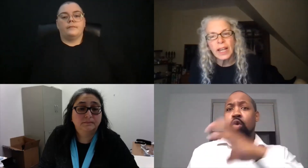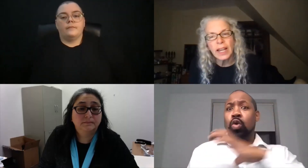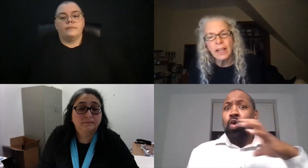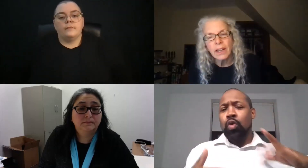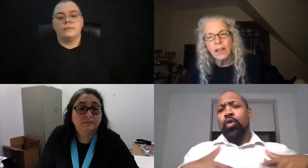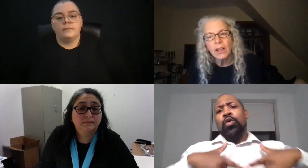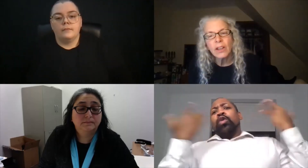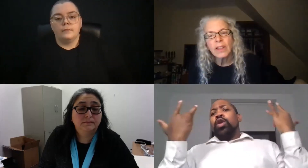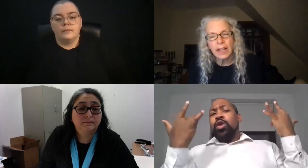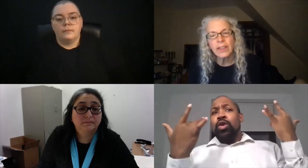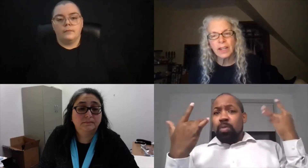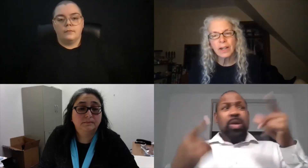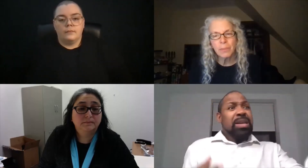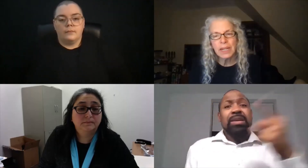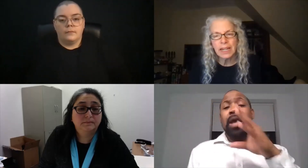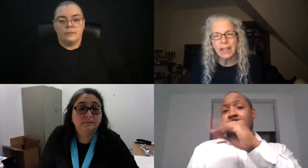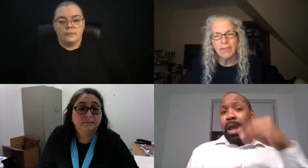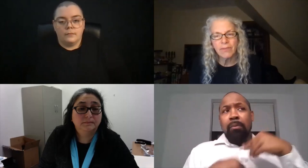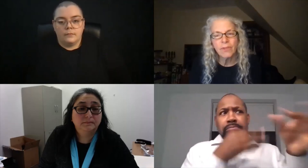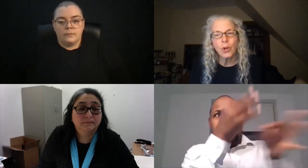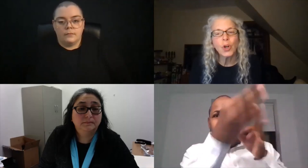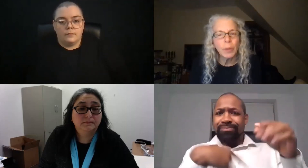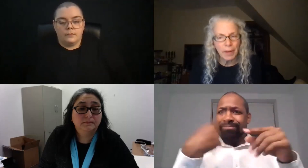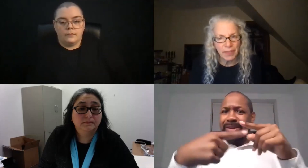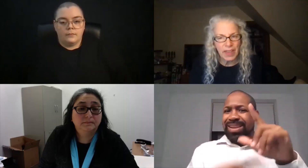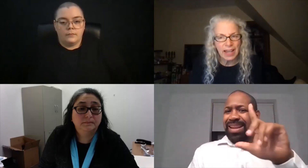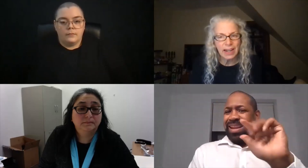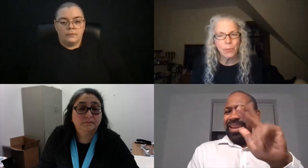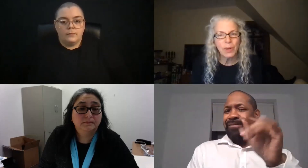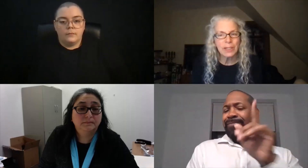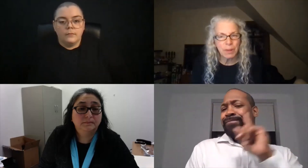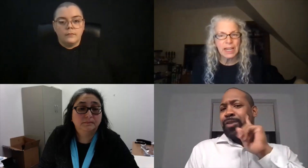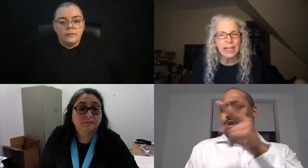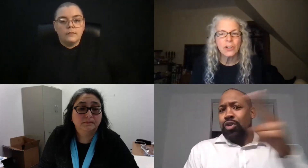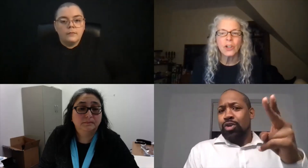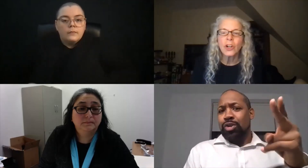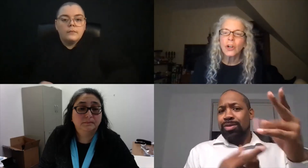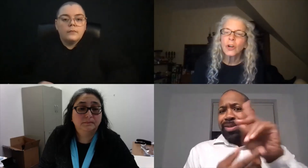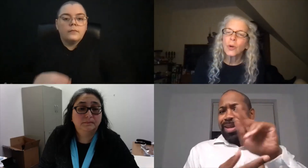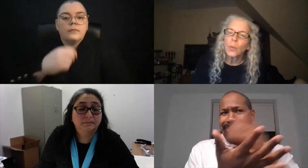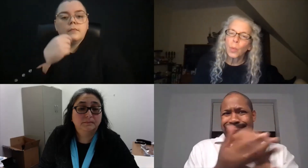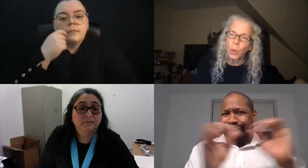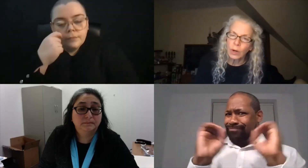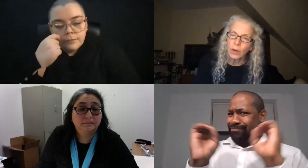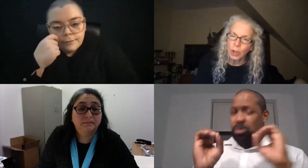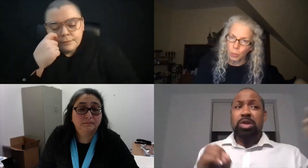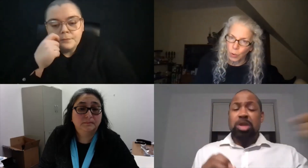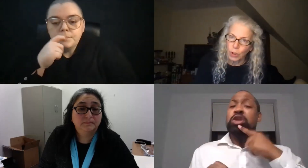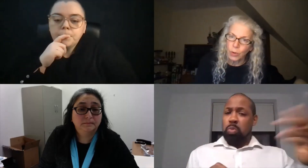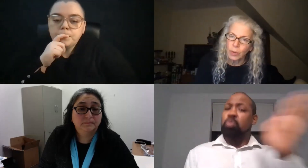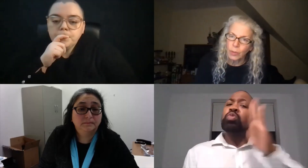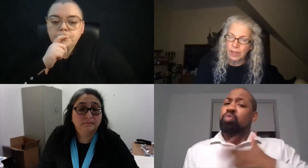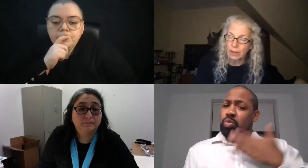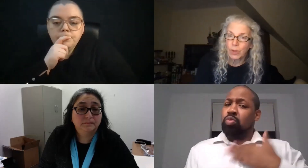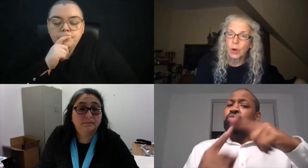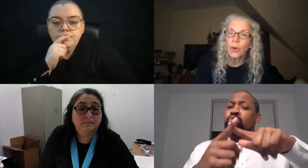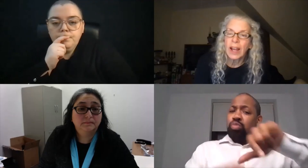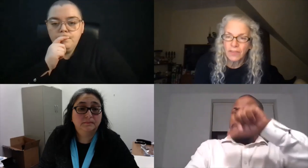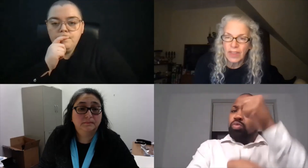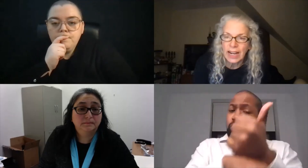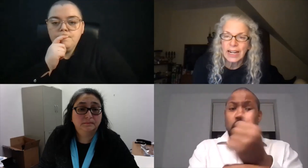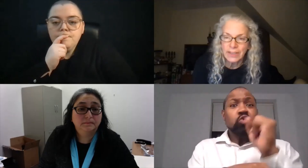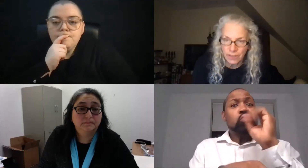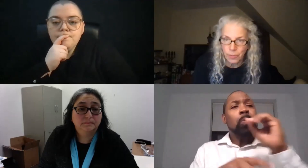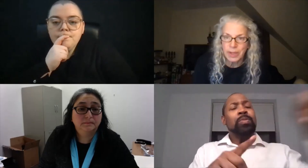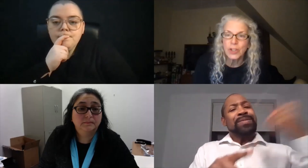yesterday, the health care committee heard about that, and we explained what you know we're doing that we don't